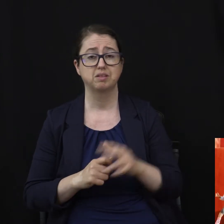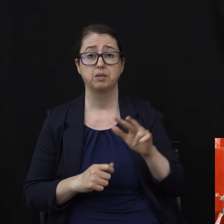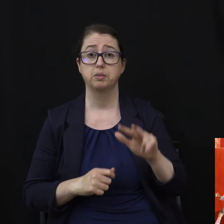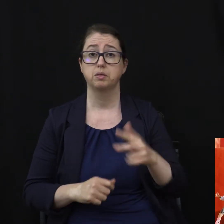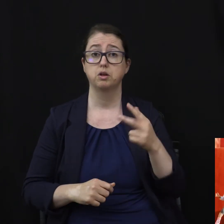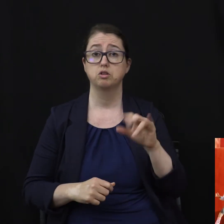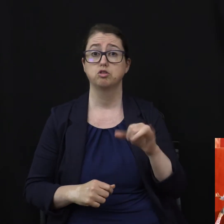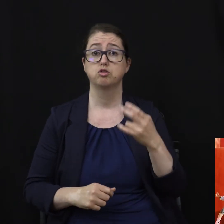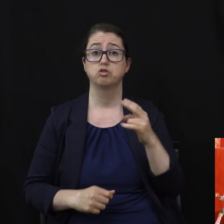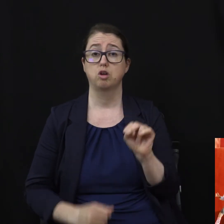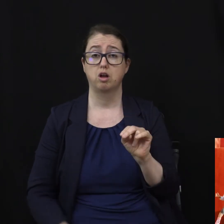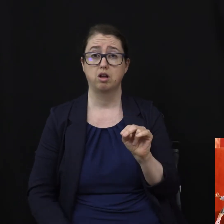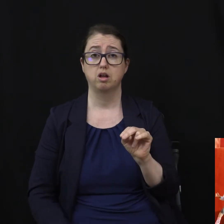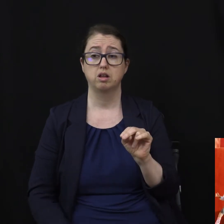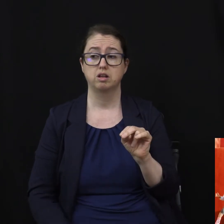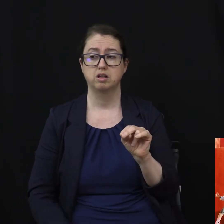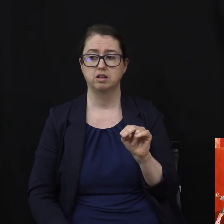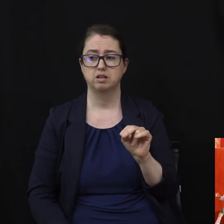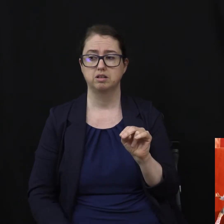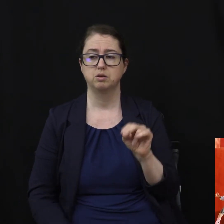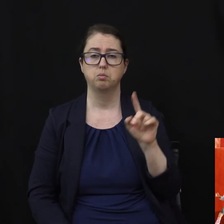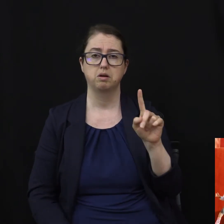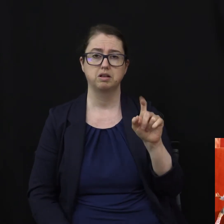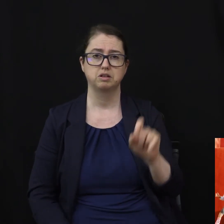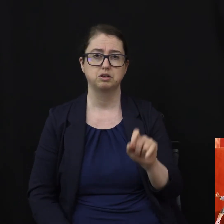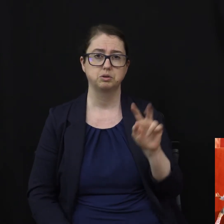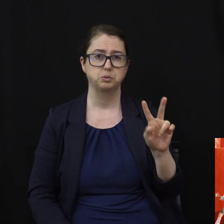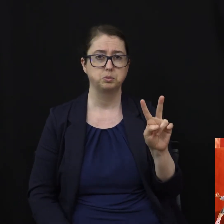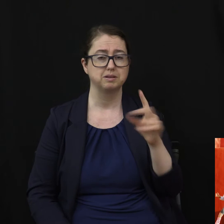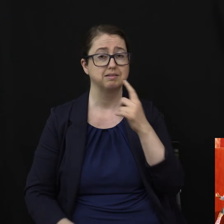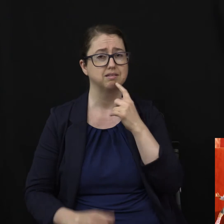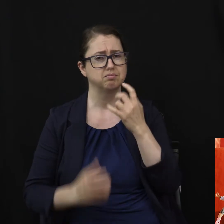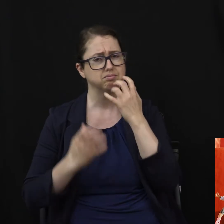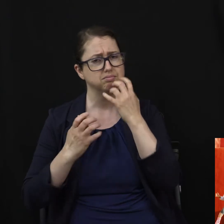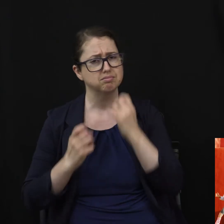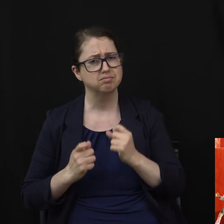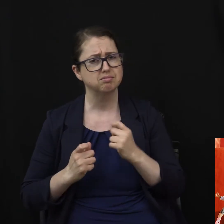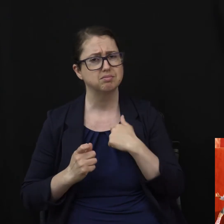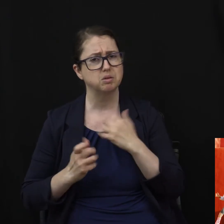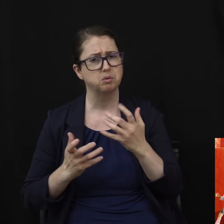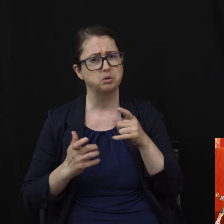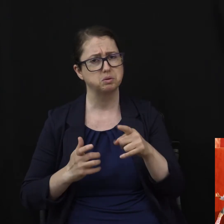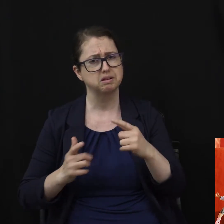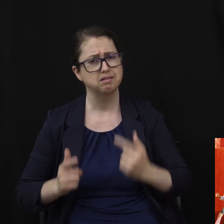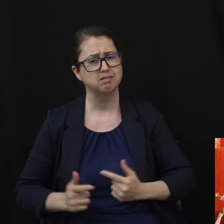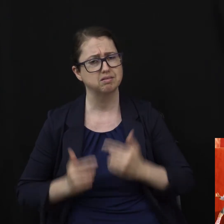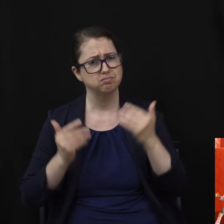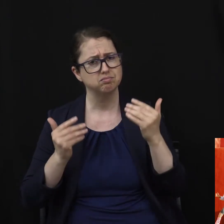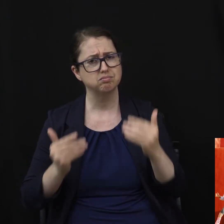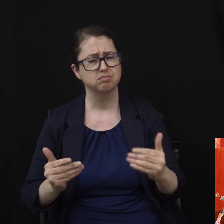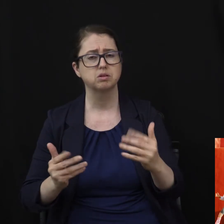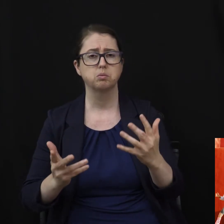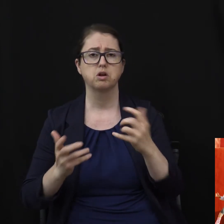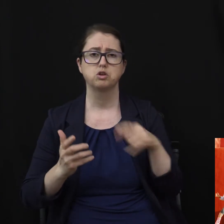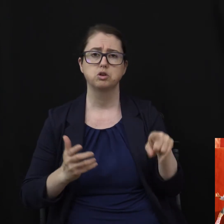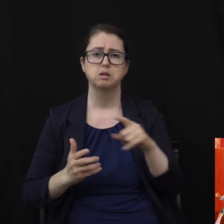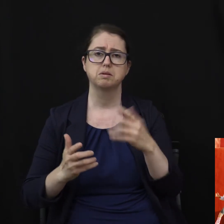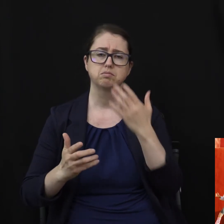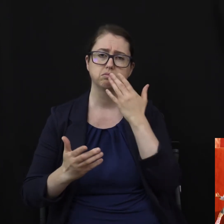read, beloved, I pray that you may prosper in all things and be in health just as your soul prospers.